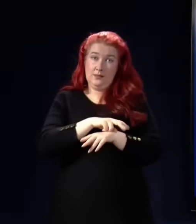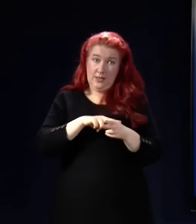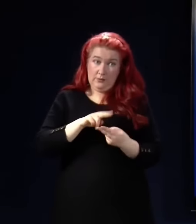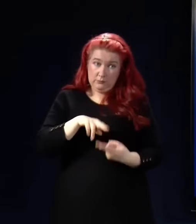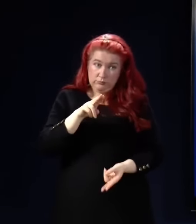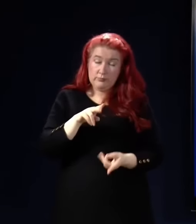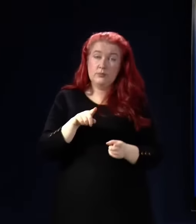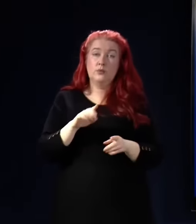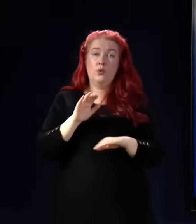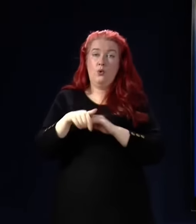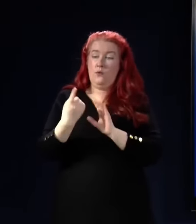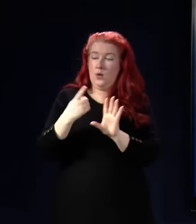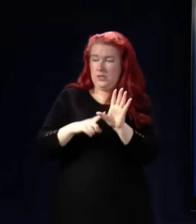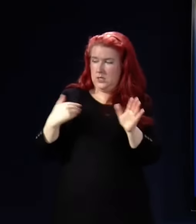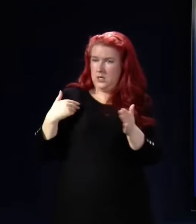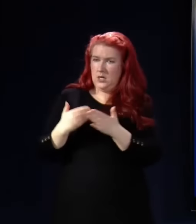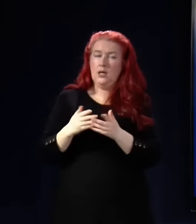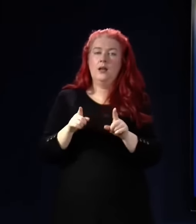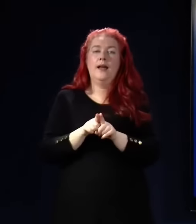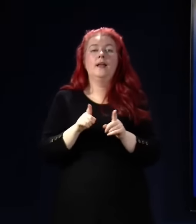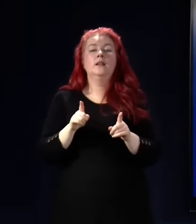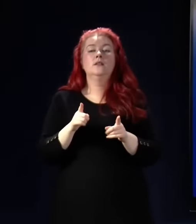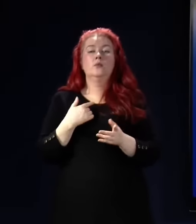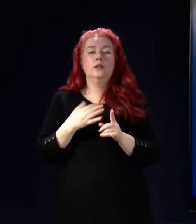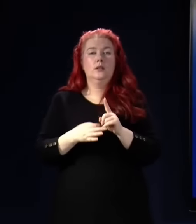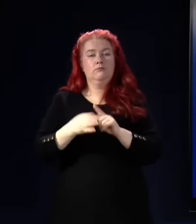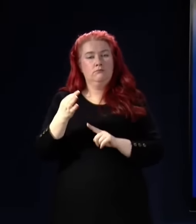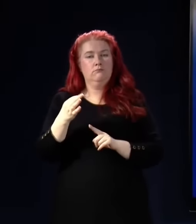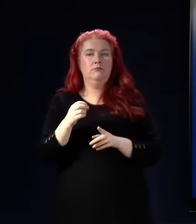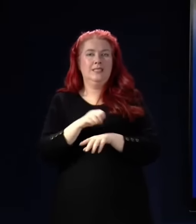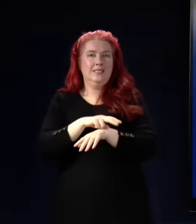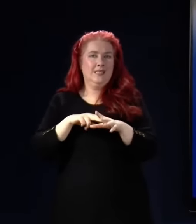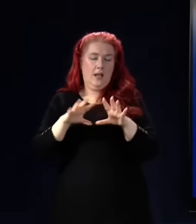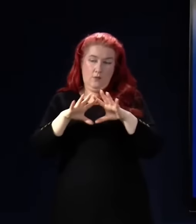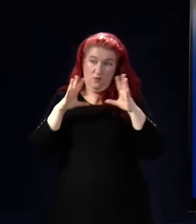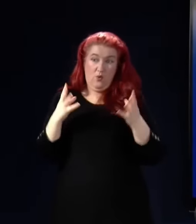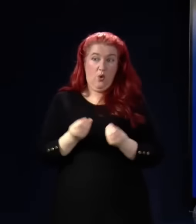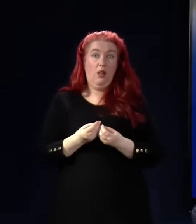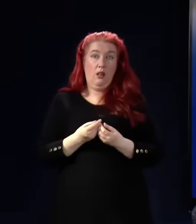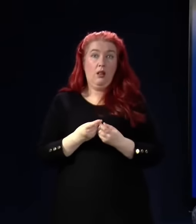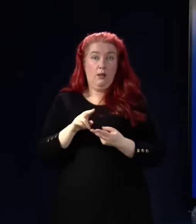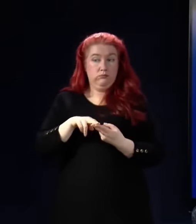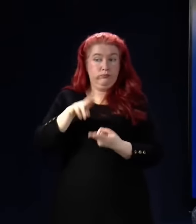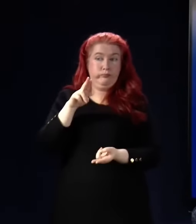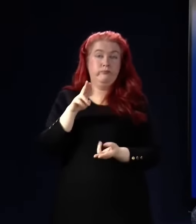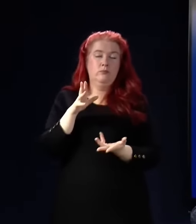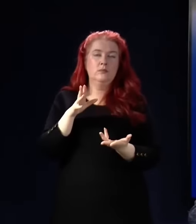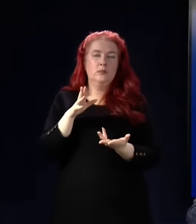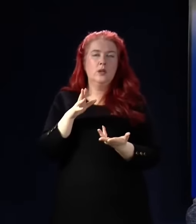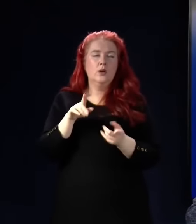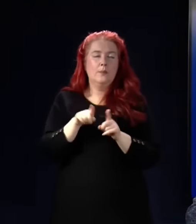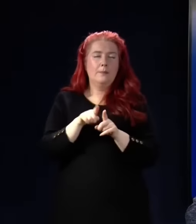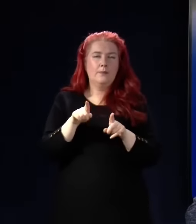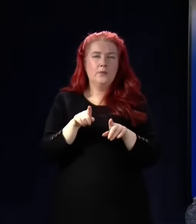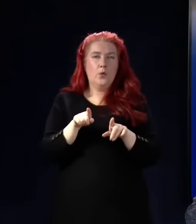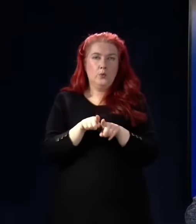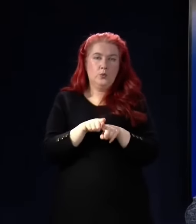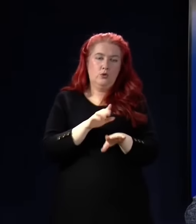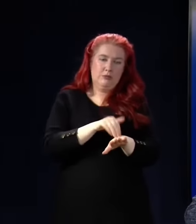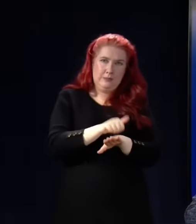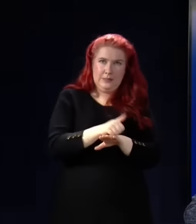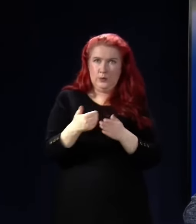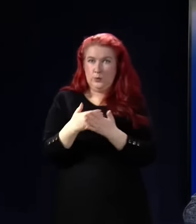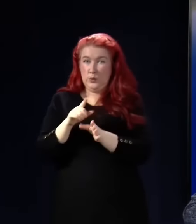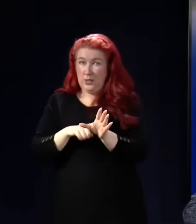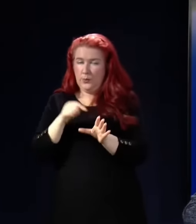course of the last year and actually increased staffing overall in relation to the festive period where we knew we'd have significant